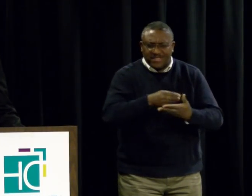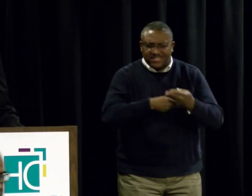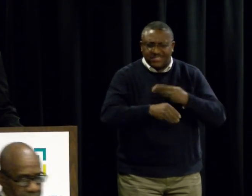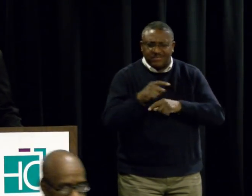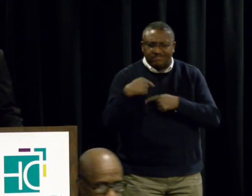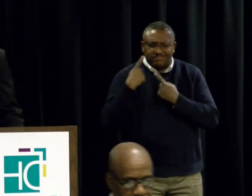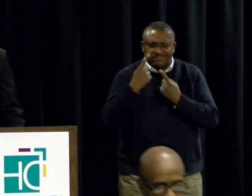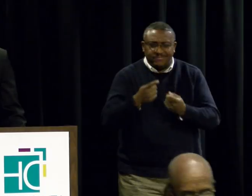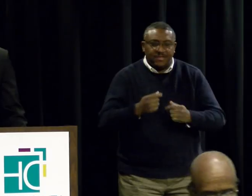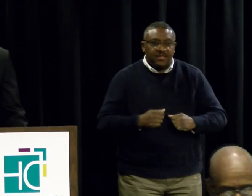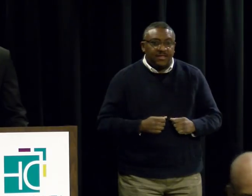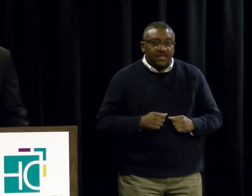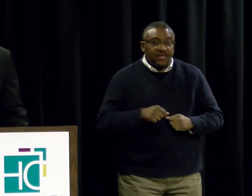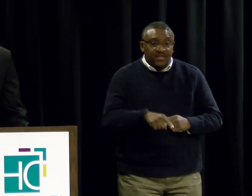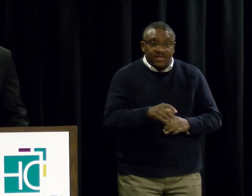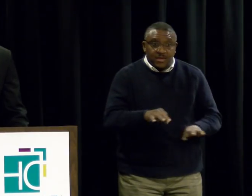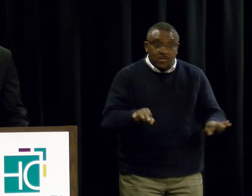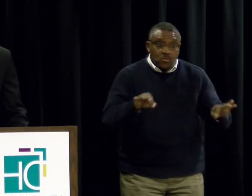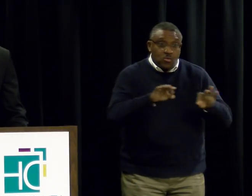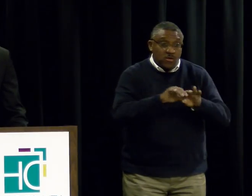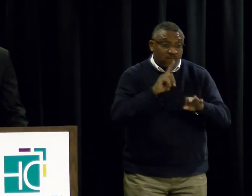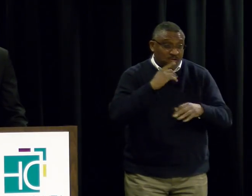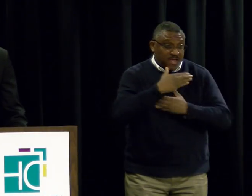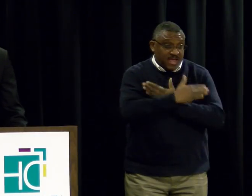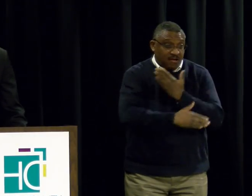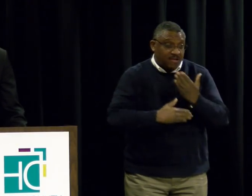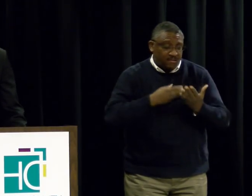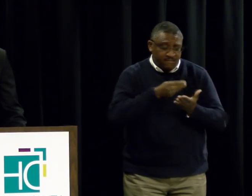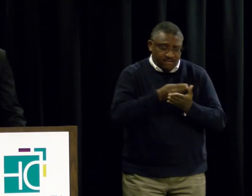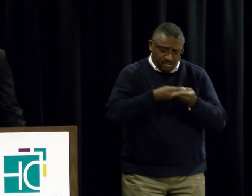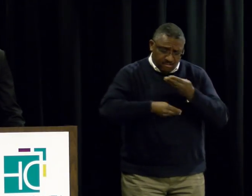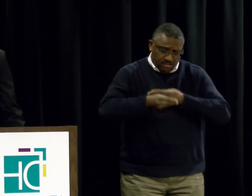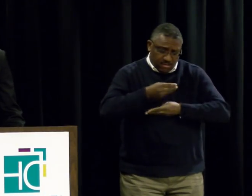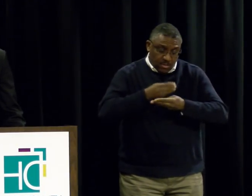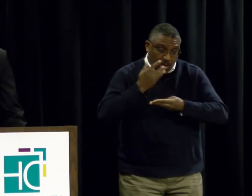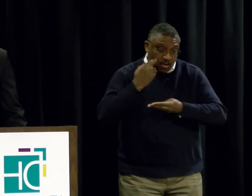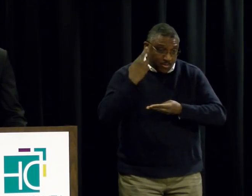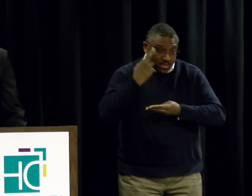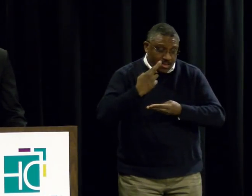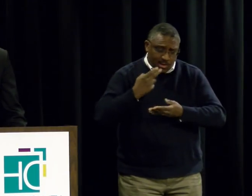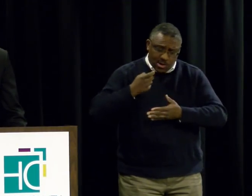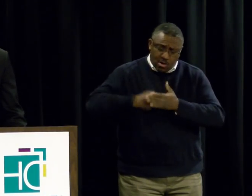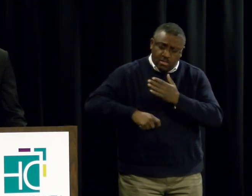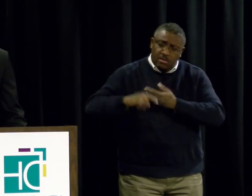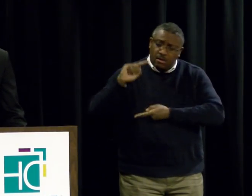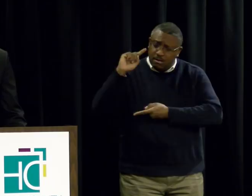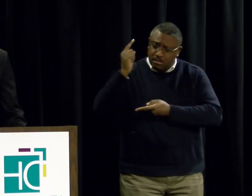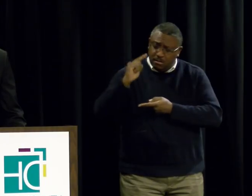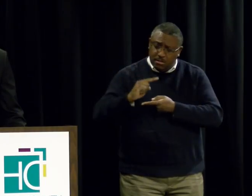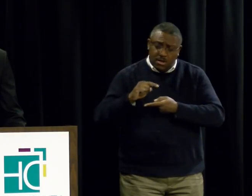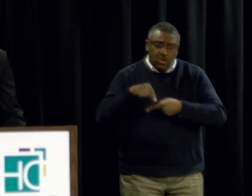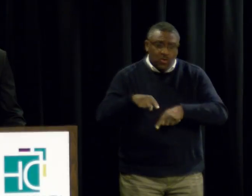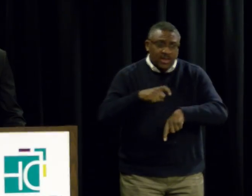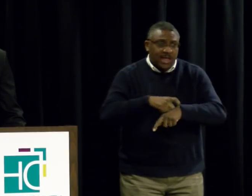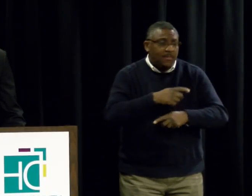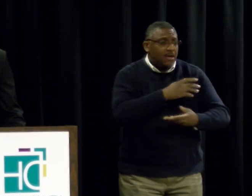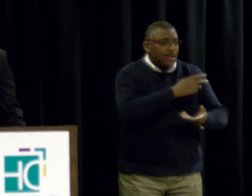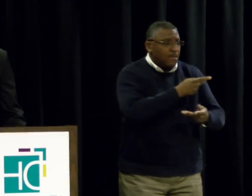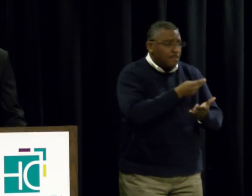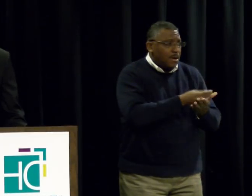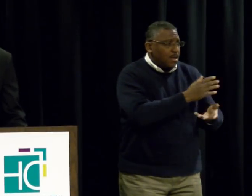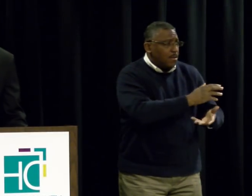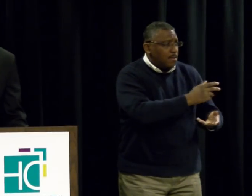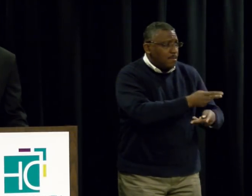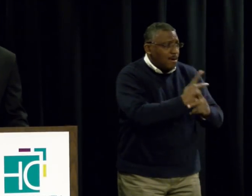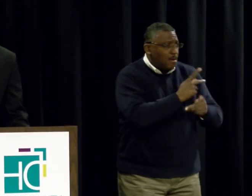This is critically important to our county finances, allowing reduced costs over the life of borrowing and helping us to